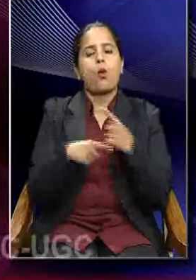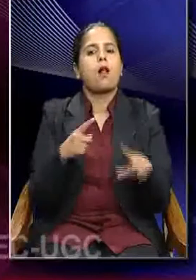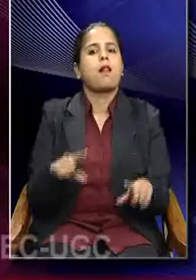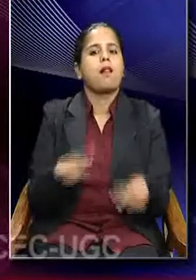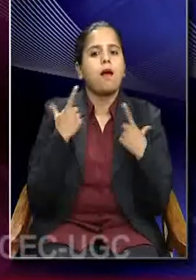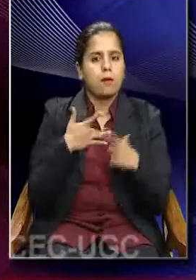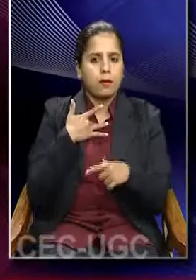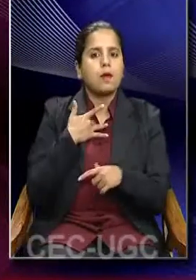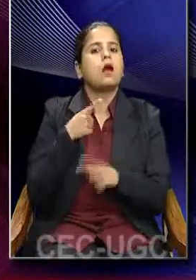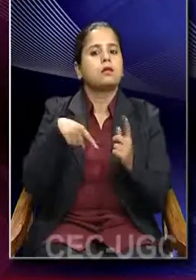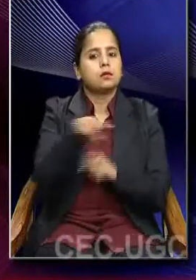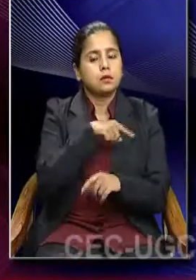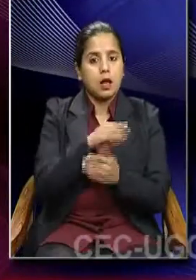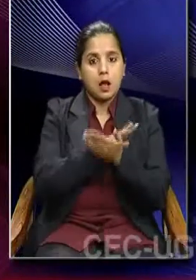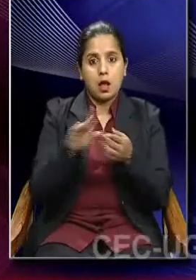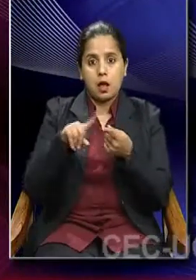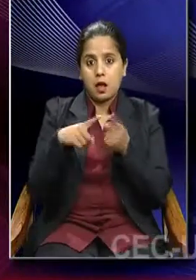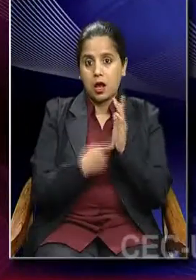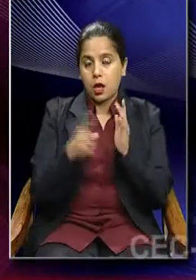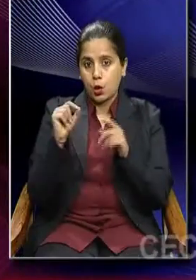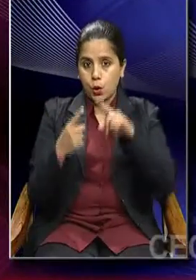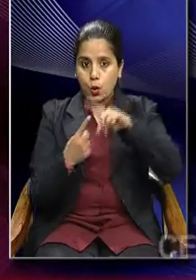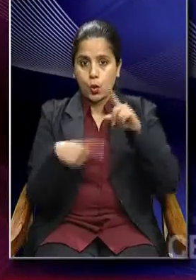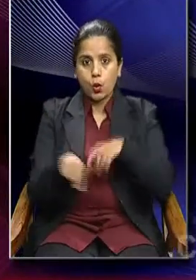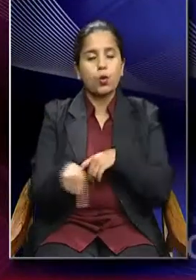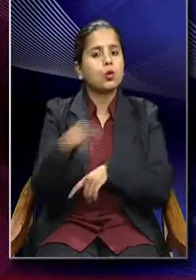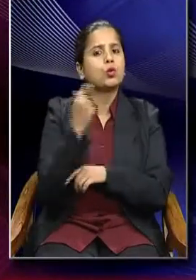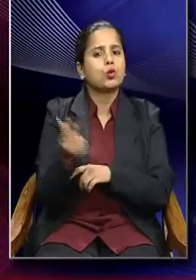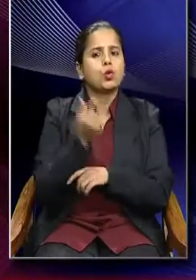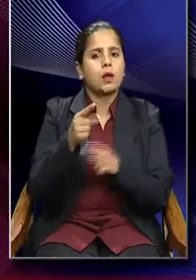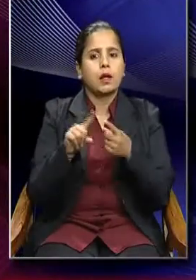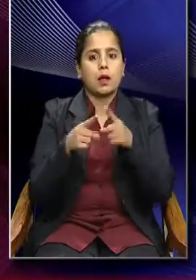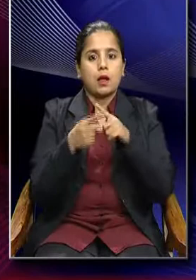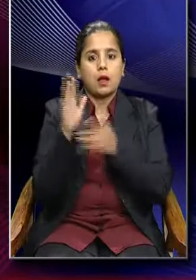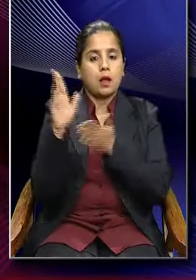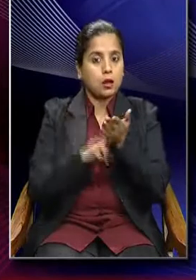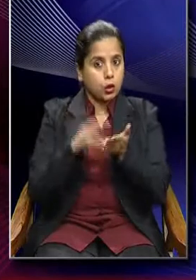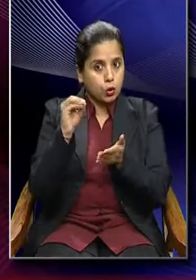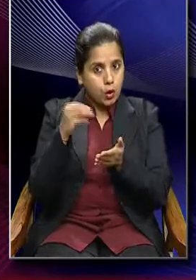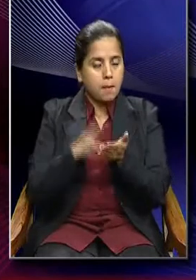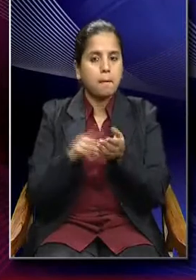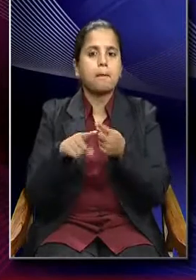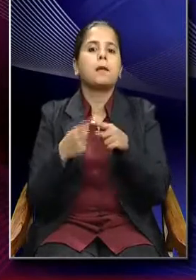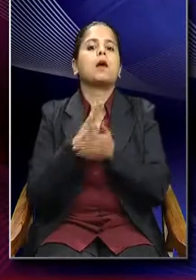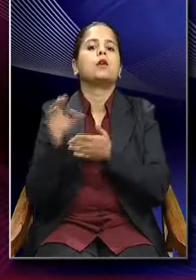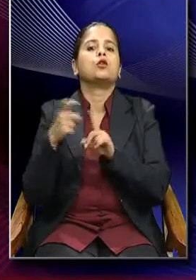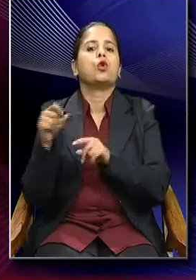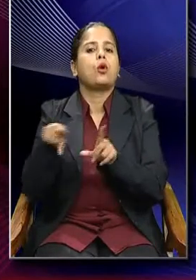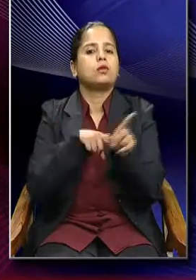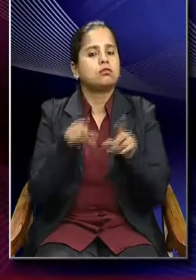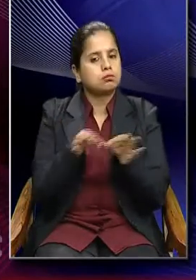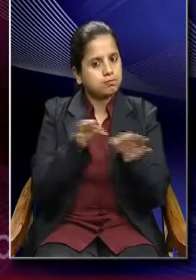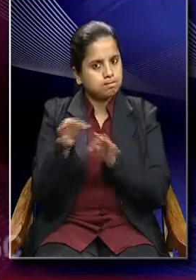Herlotte Galfinkel uses the term ethno-methodology to designate the methods